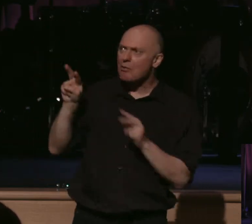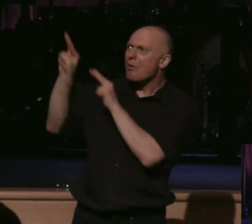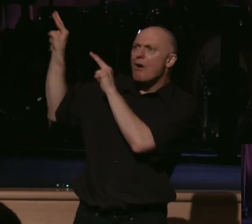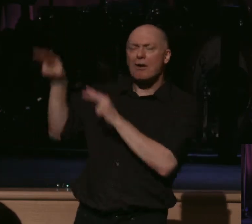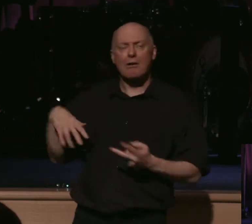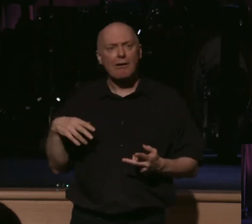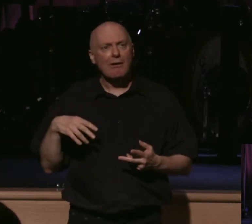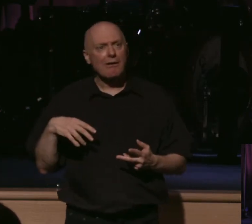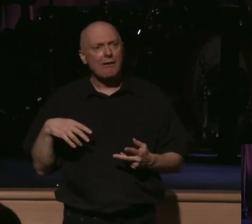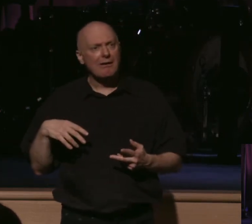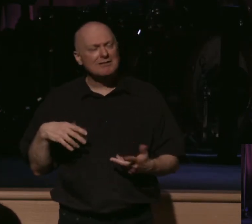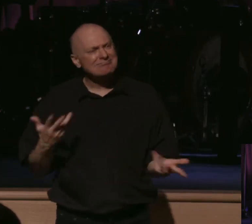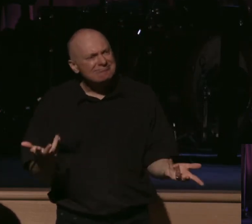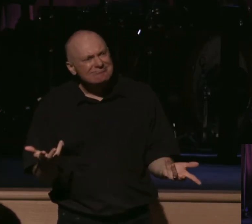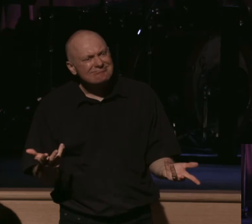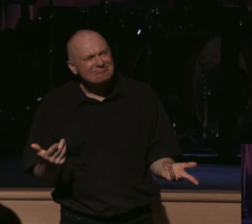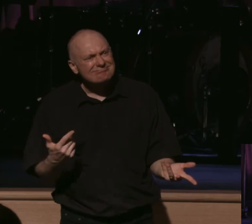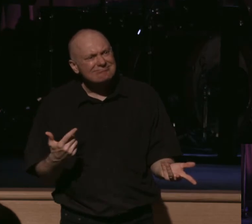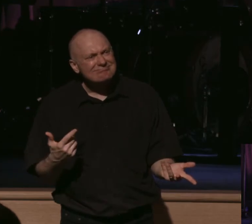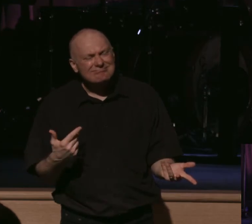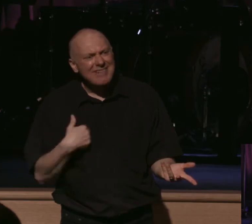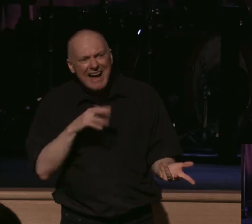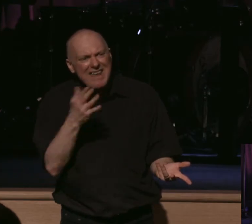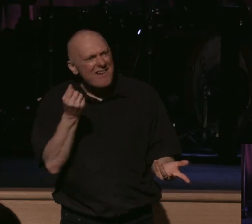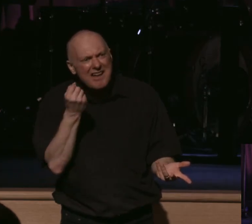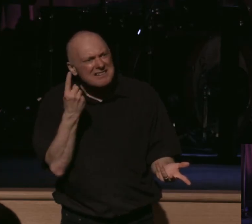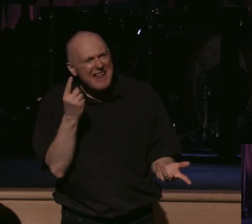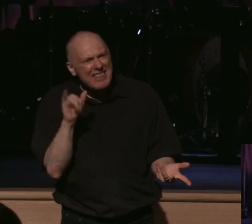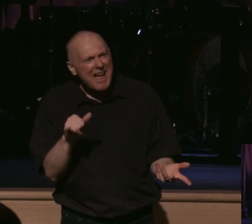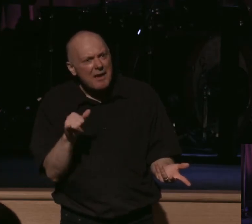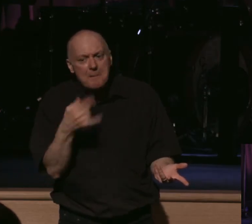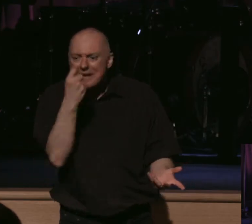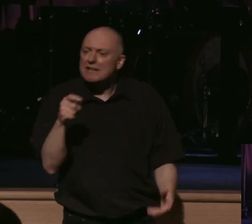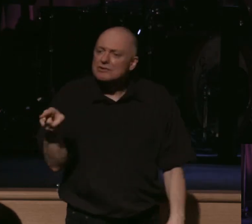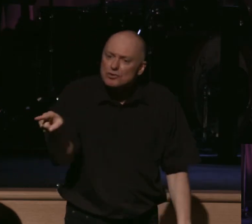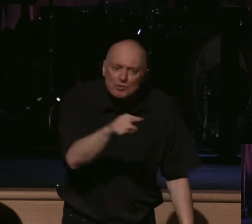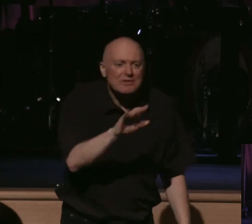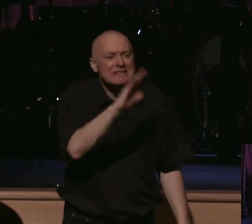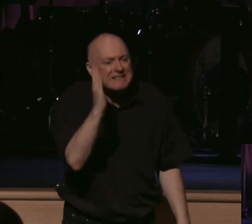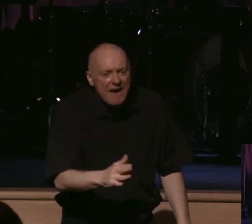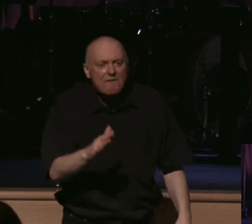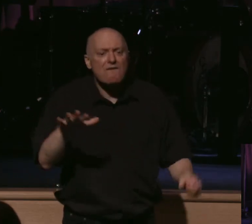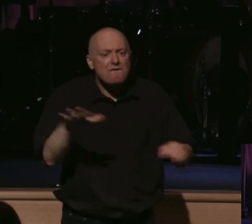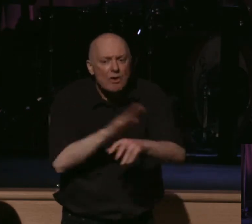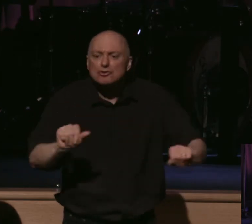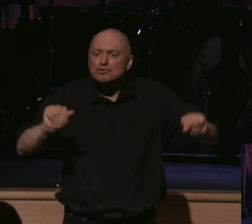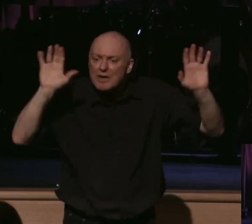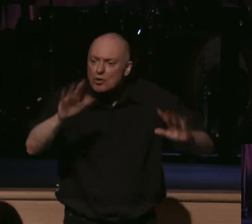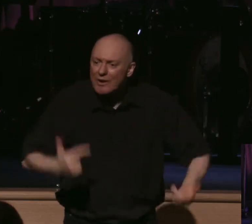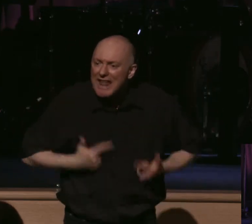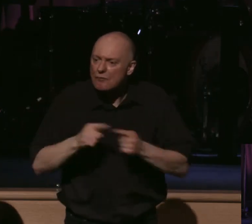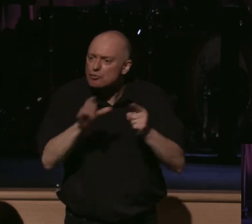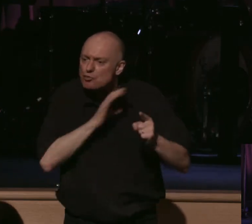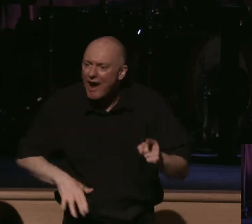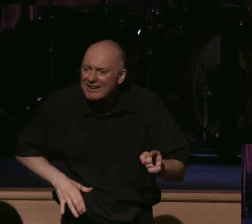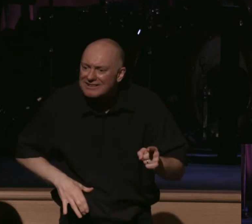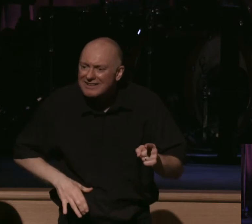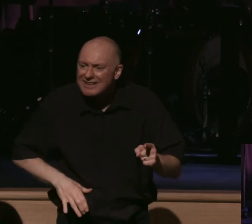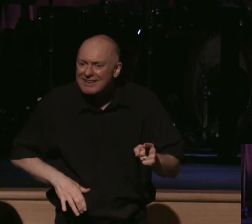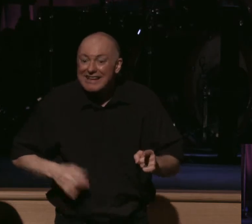hear tested, we're just like, I don't, I've never understood how that's, because we've never fully surrendered our lives to Christ. And so we're not willing to